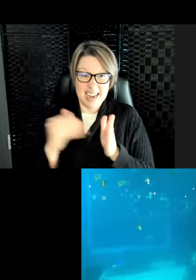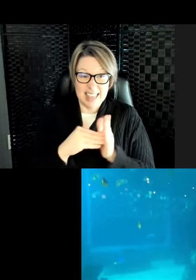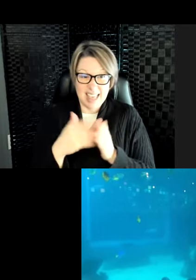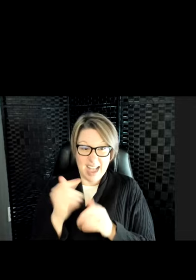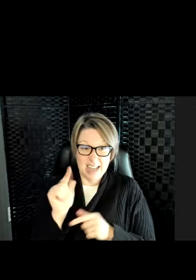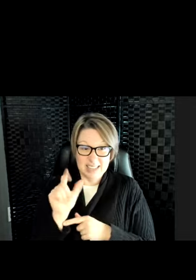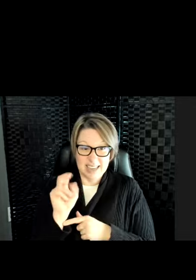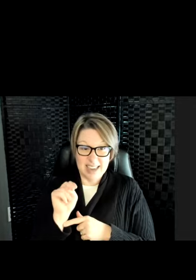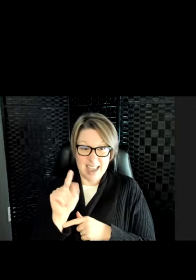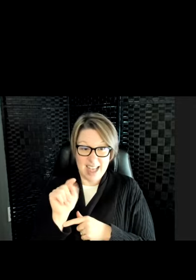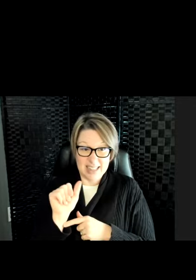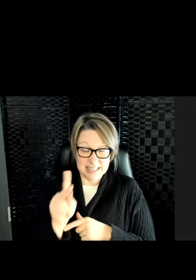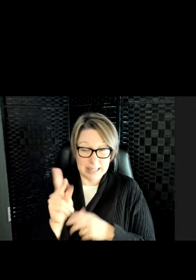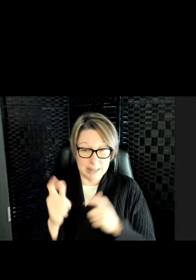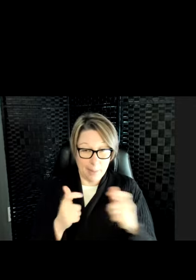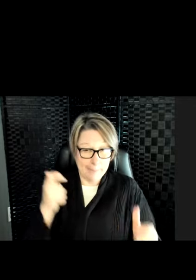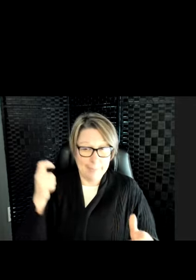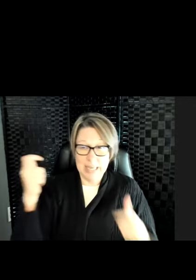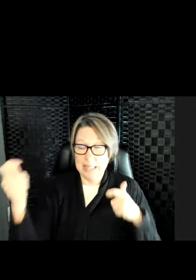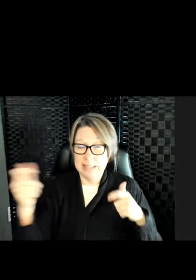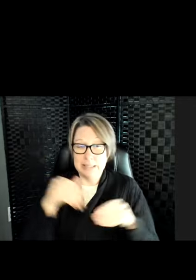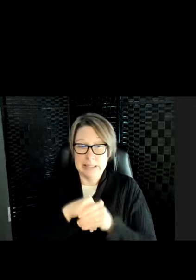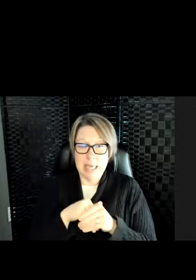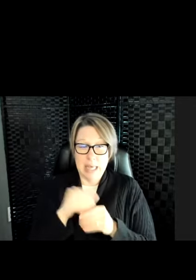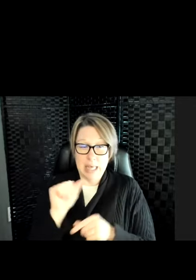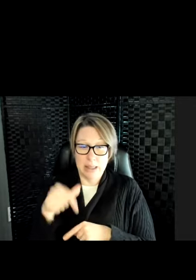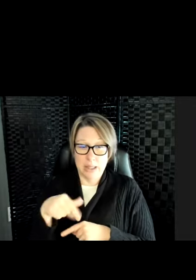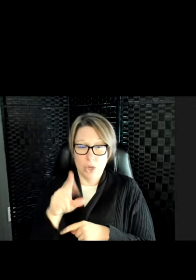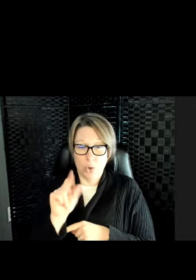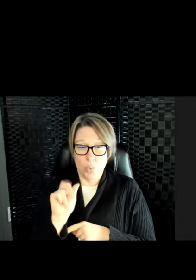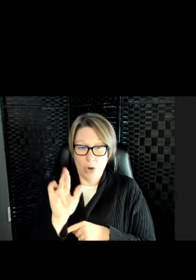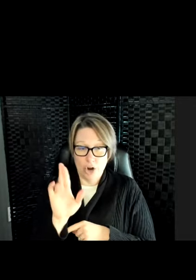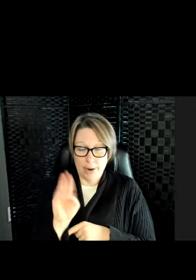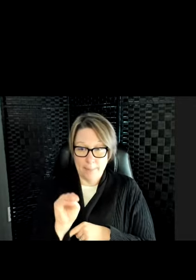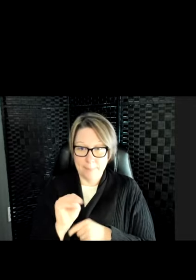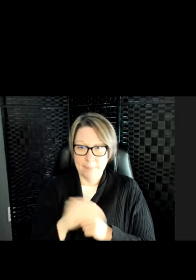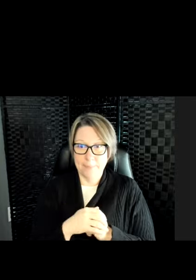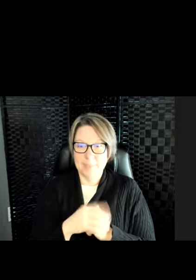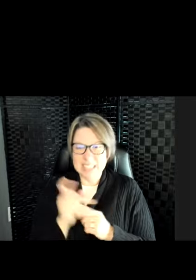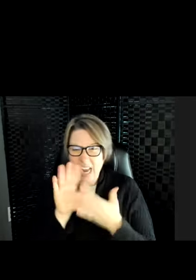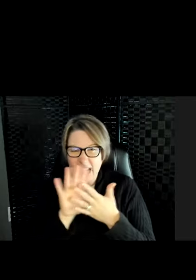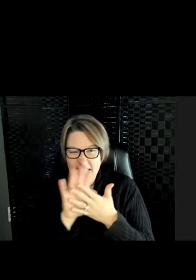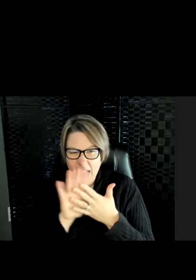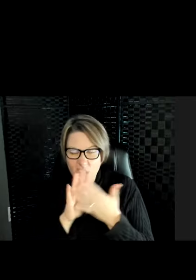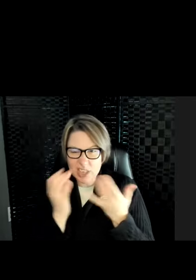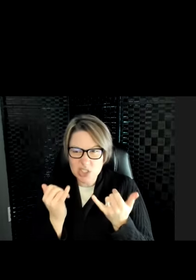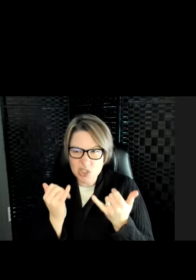biggest tank in the aquarium. And you can see there are, it's kind of cloudy today. The aquarium is not actually open,